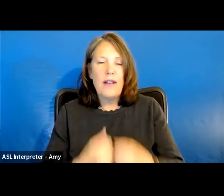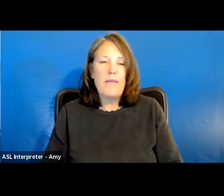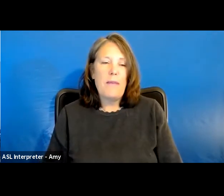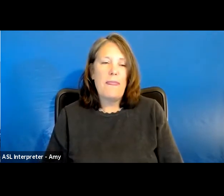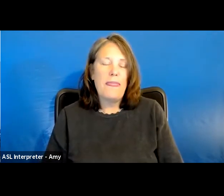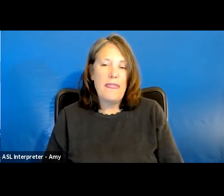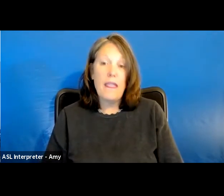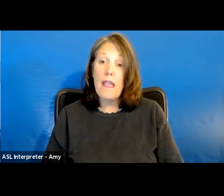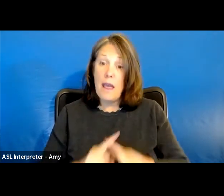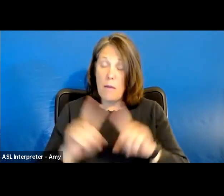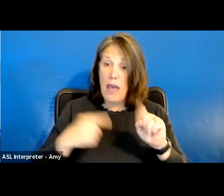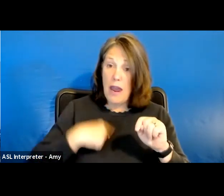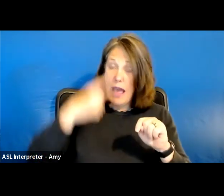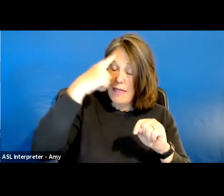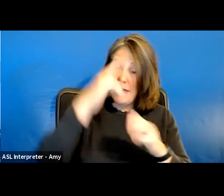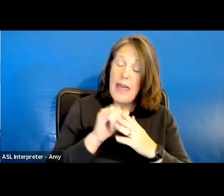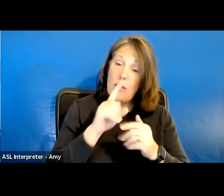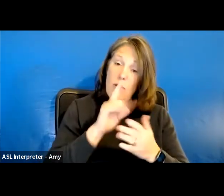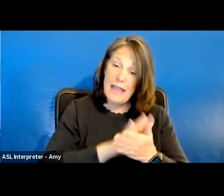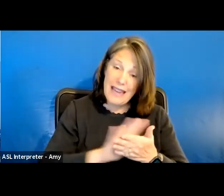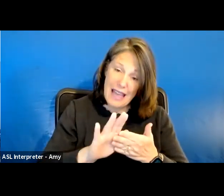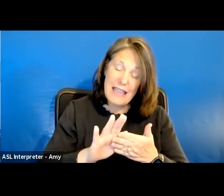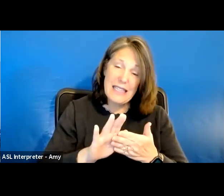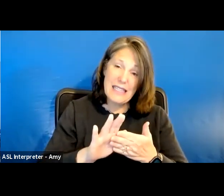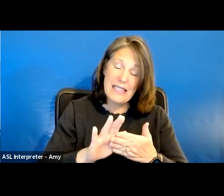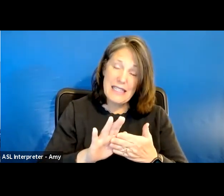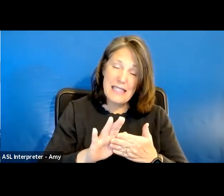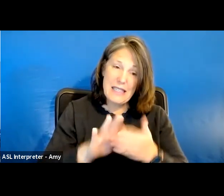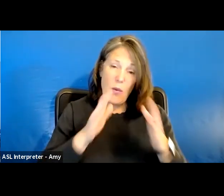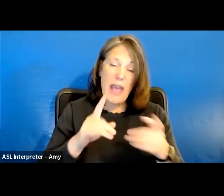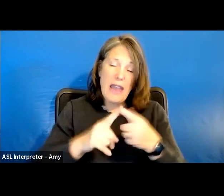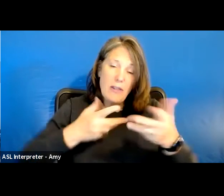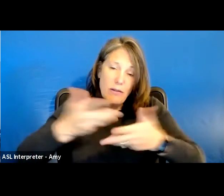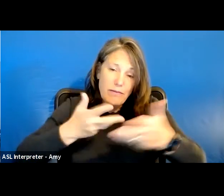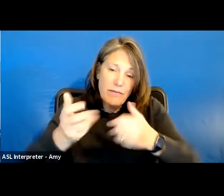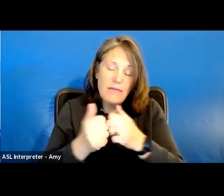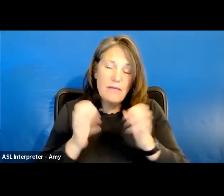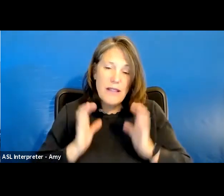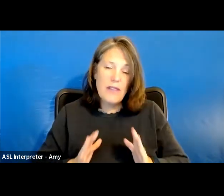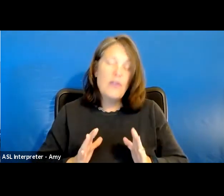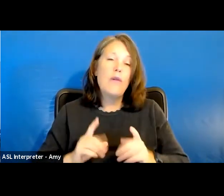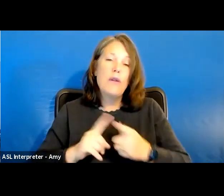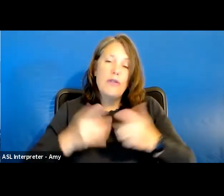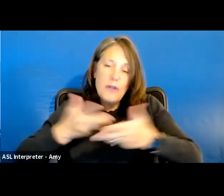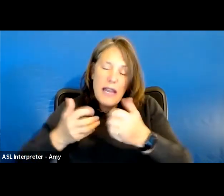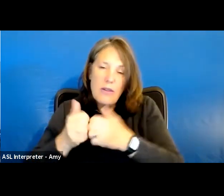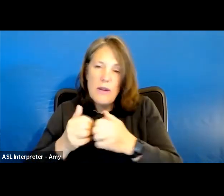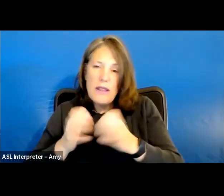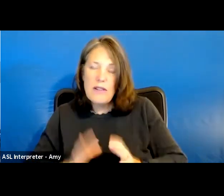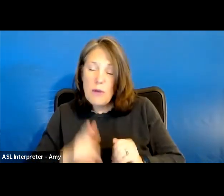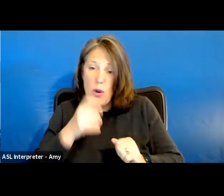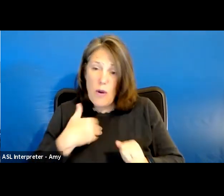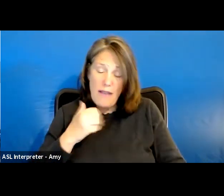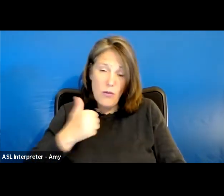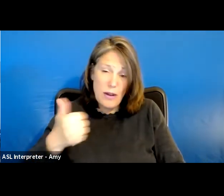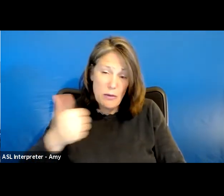But I do think that it's a really nice way to engage with your consumers, to engage with consumers who have transportation